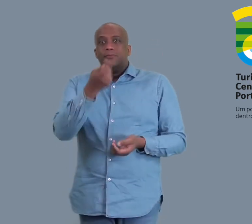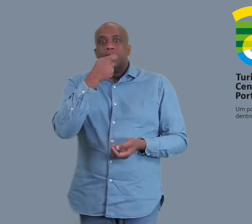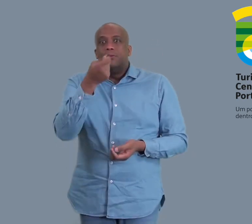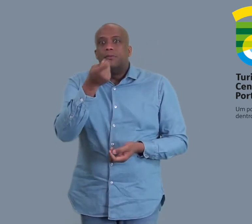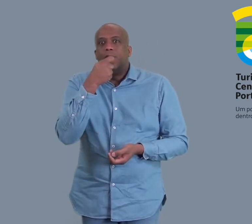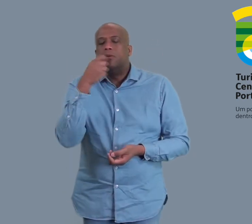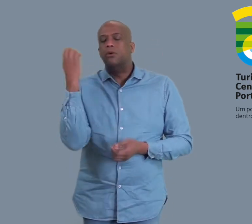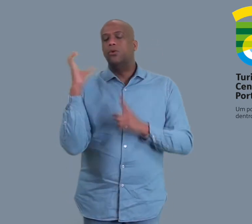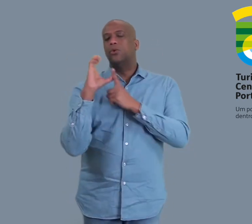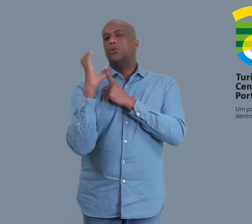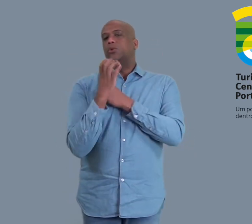Taste the gastronomy.